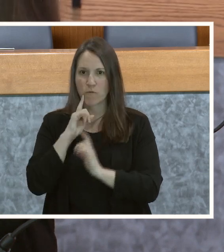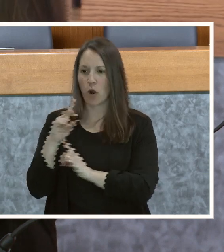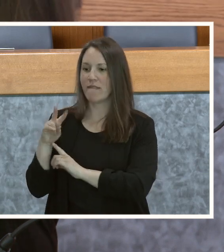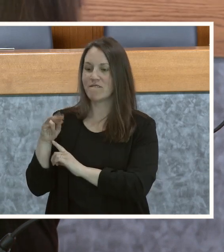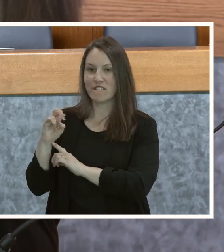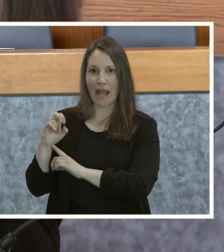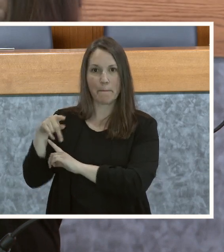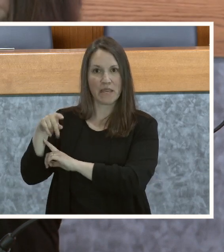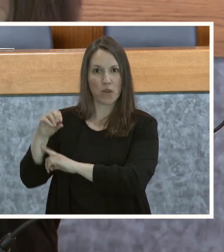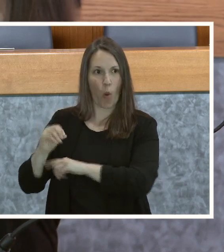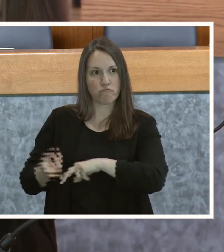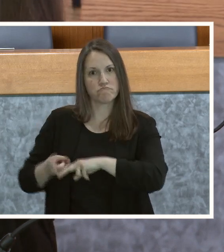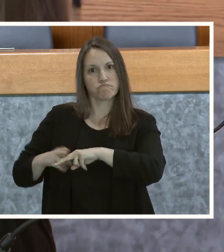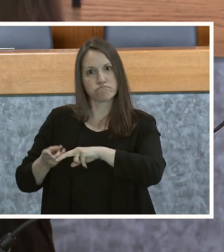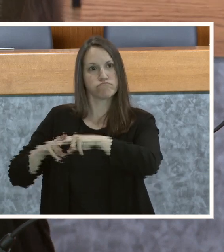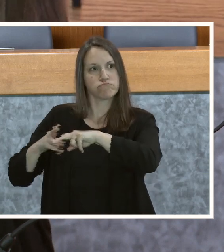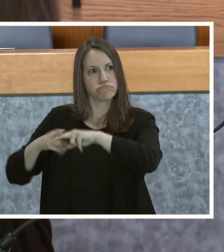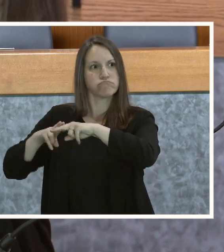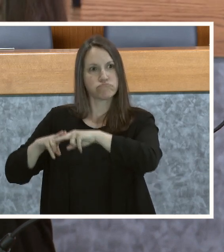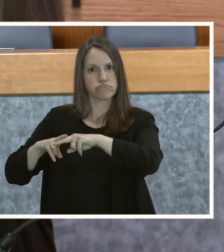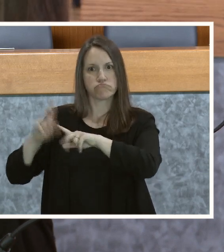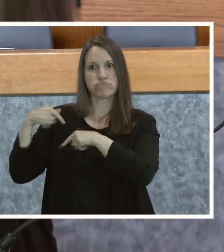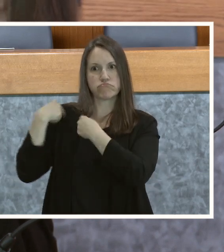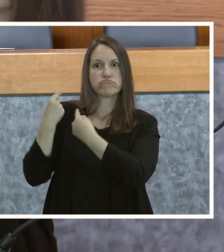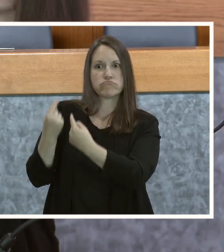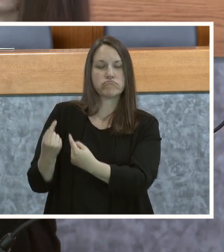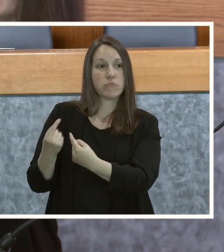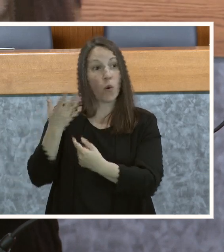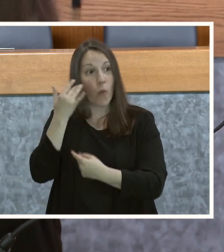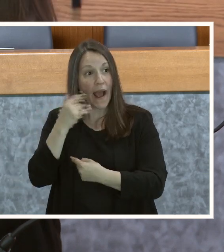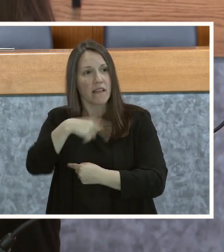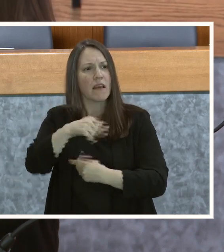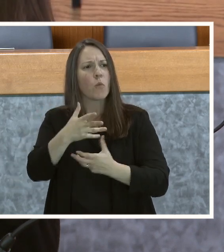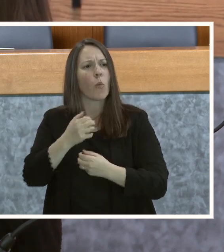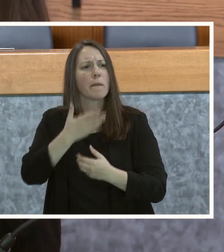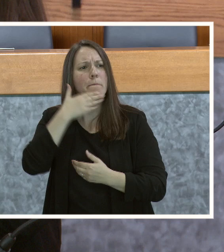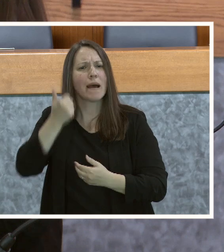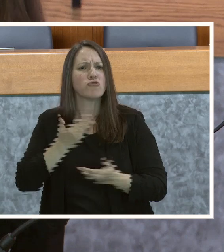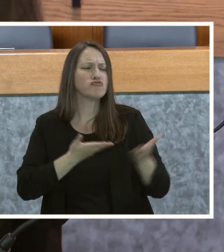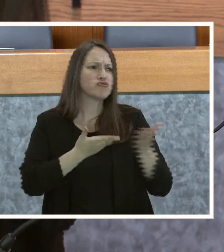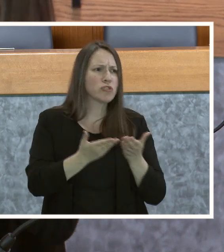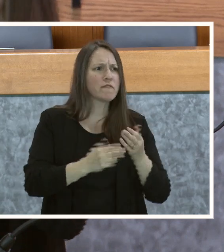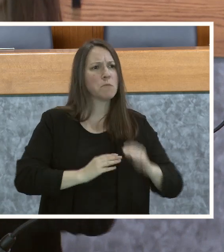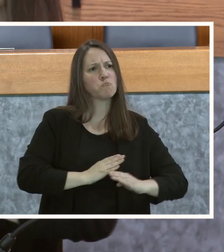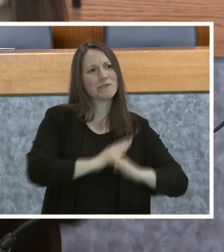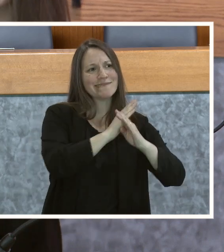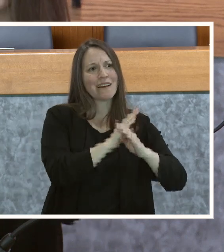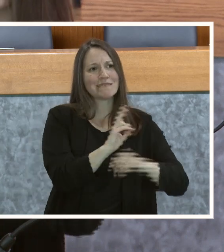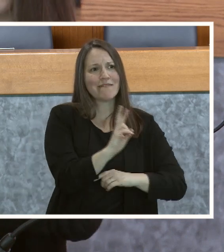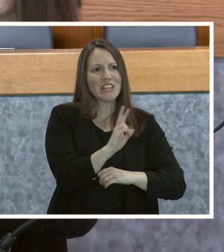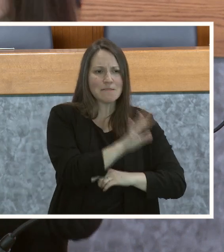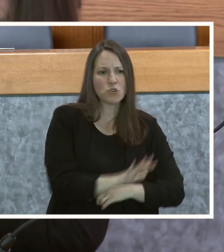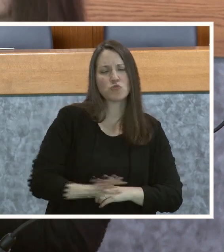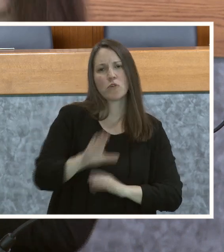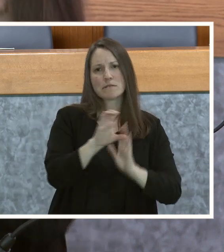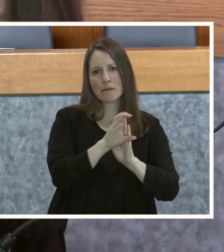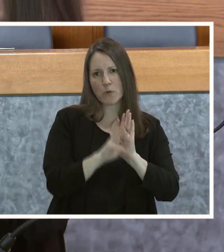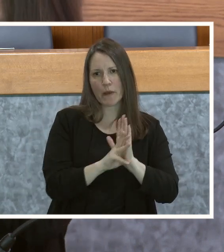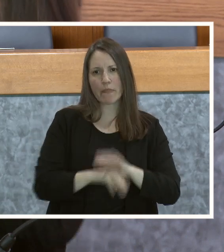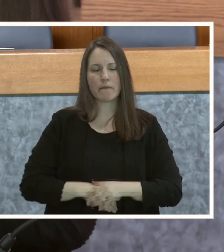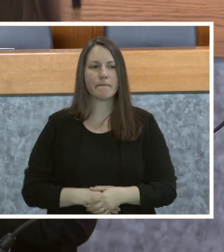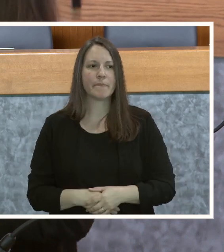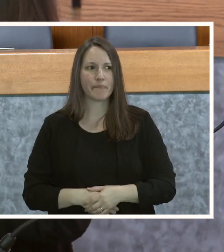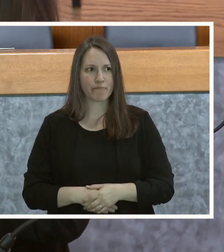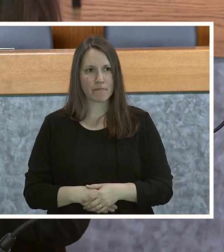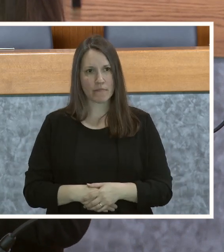protective services for some time now so they can better serve and support victims across the Commonwealth. Through